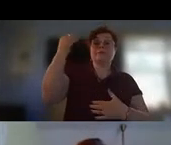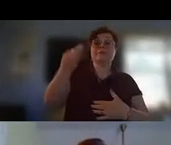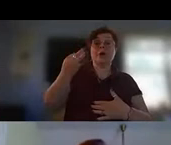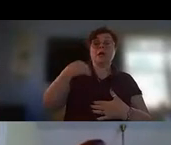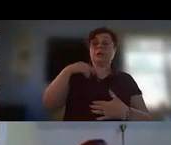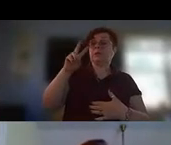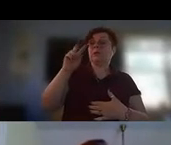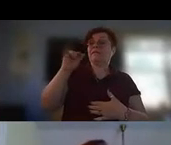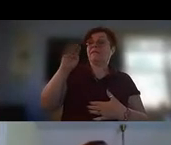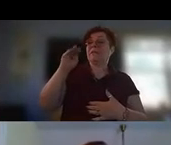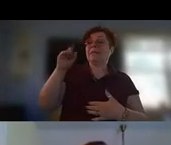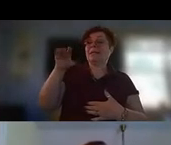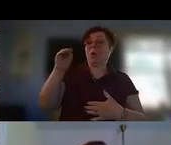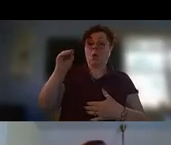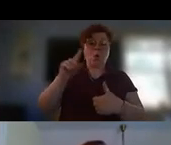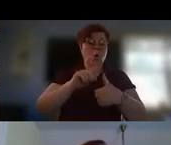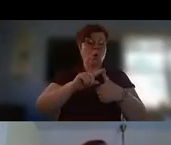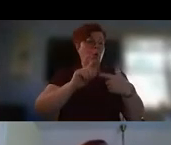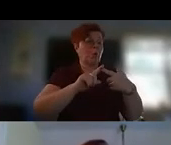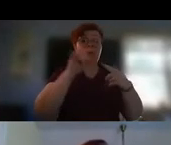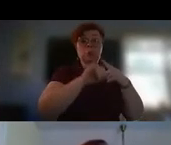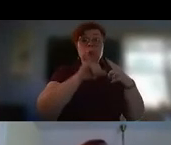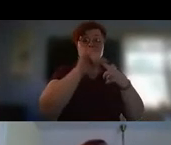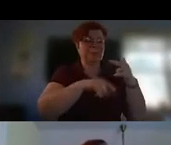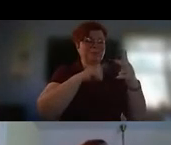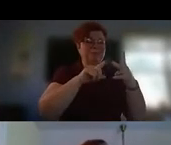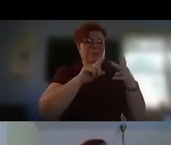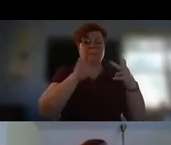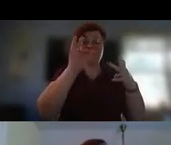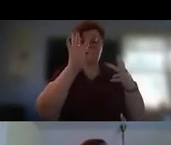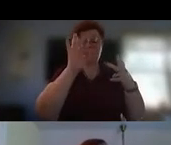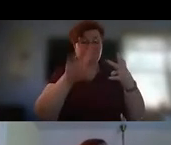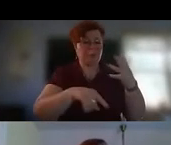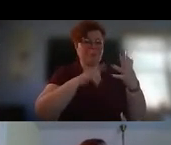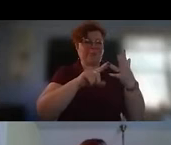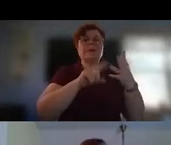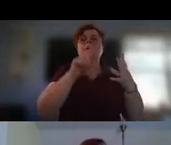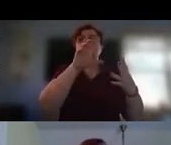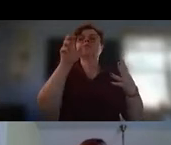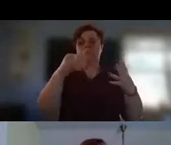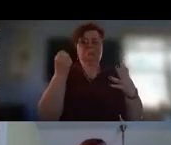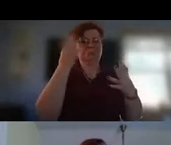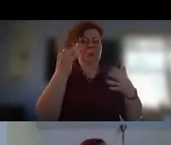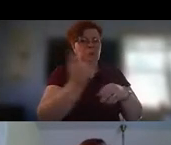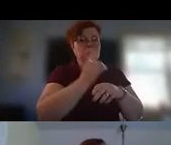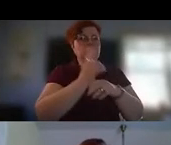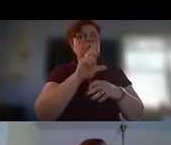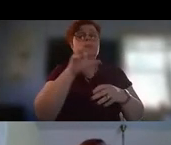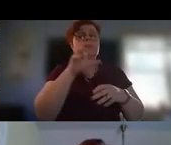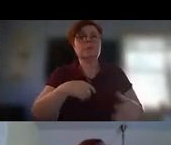youtube facebook and on zoom many of them on zoom and who knew a year